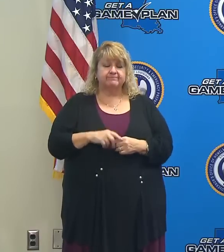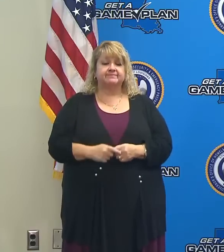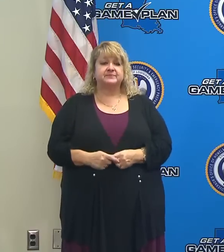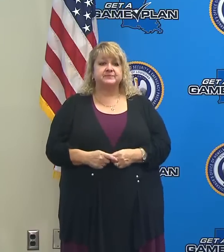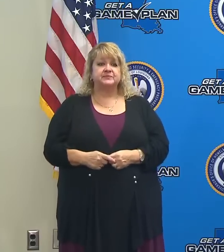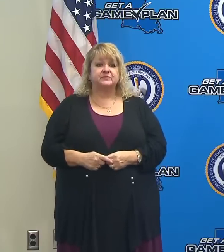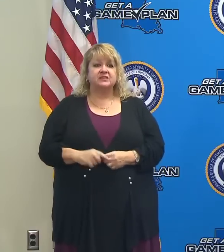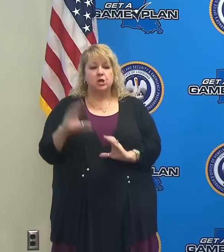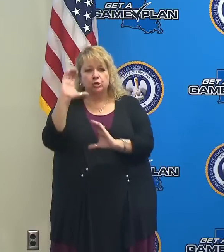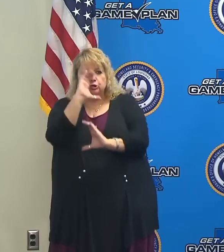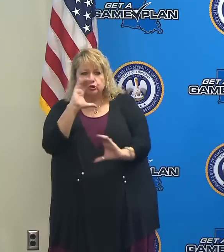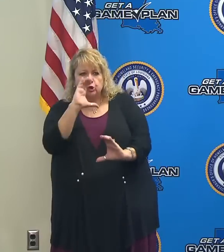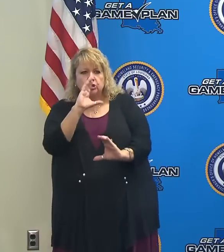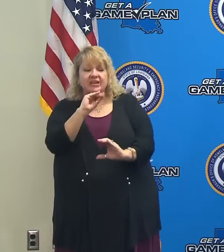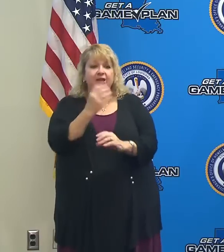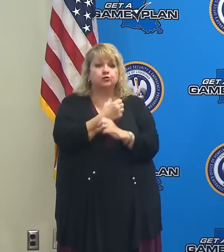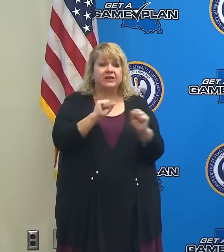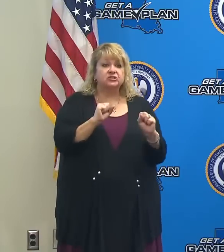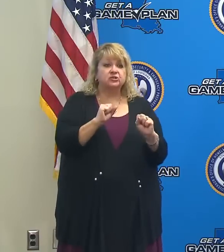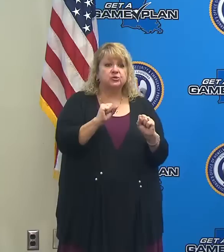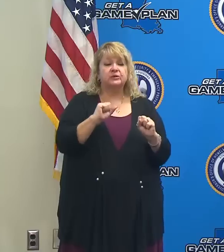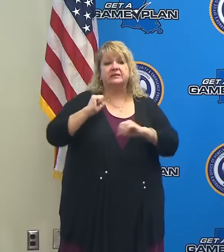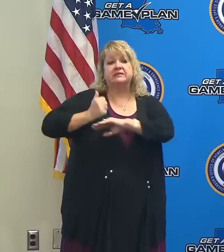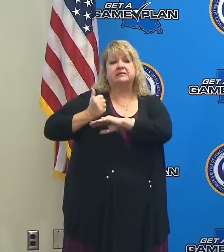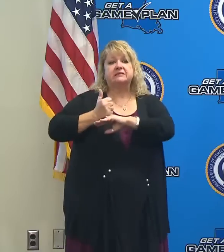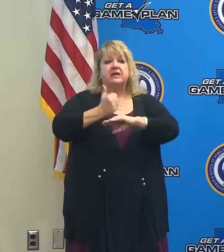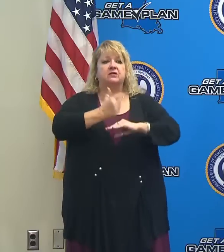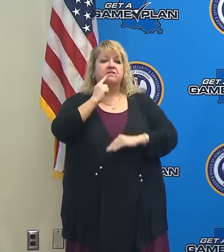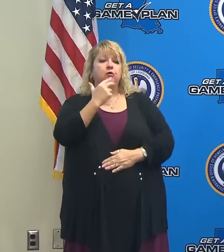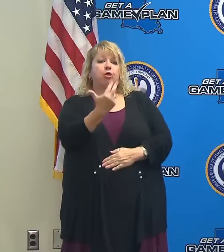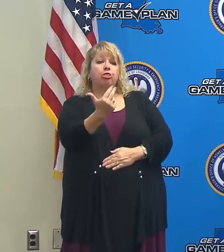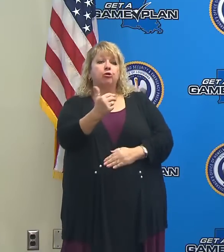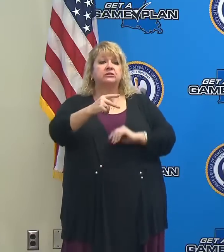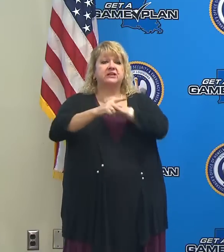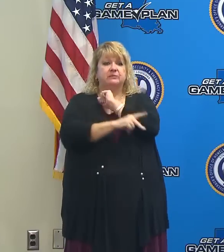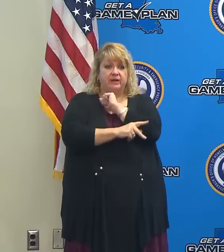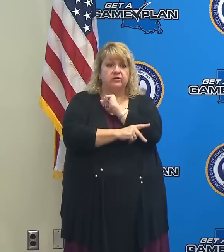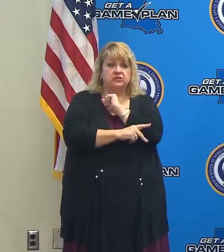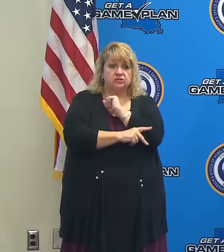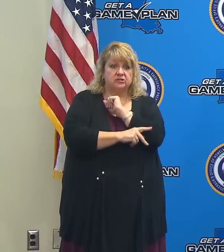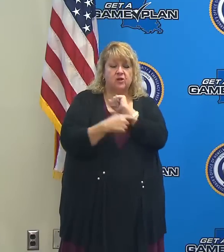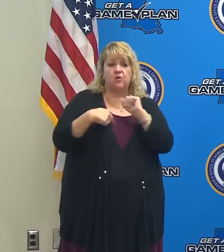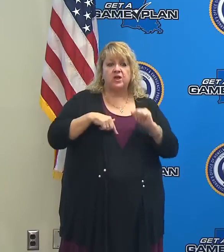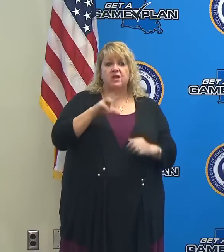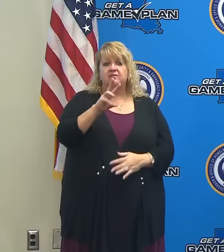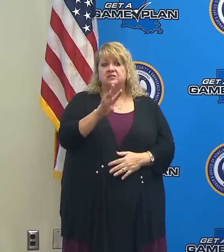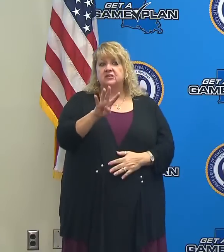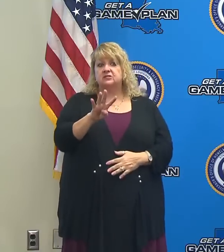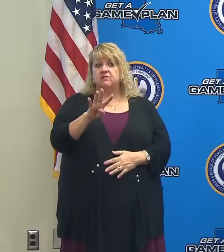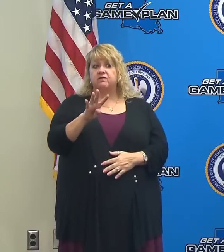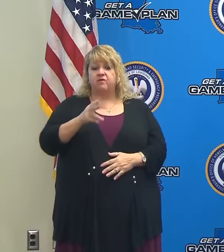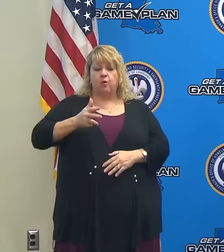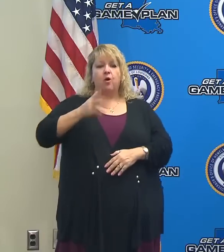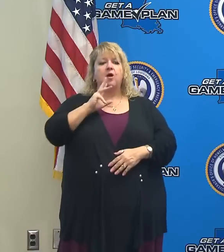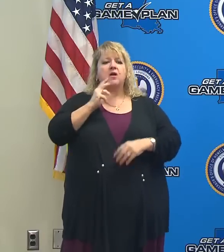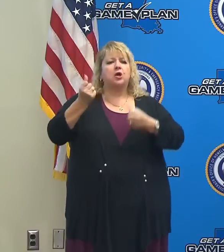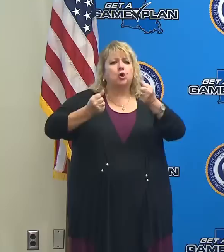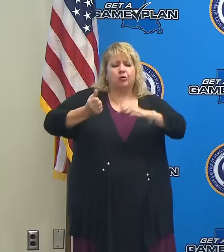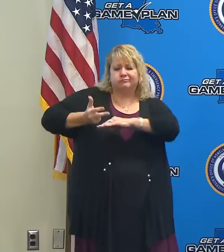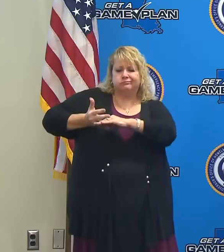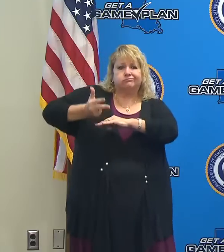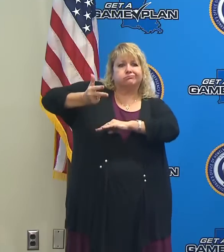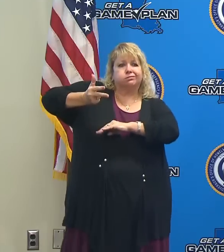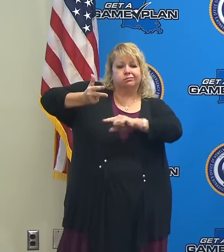Search and rescue assets are currently staged in 13 parishes. We do have 64 high-water vehicles, 60 boats,